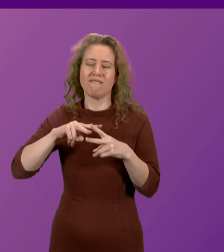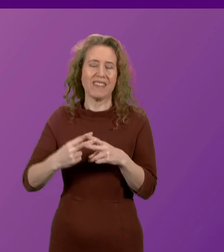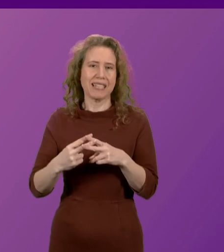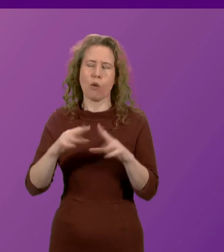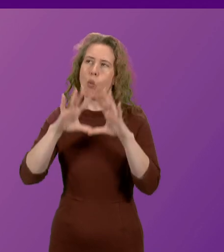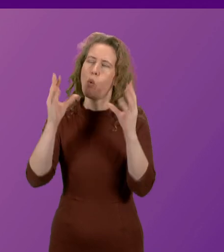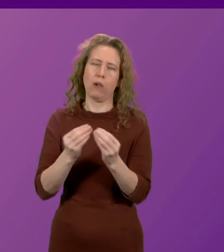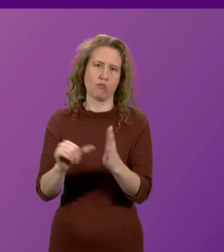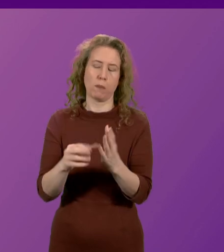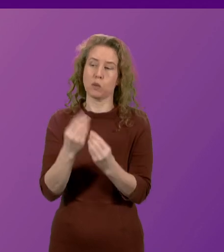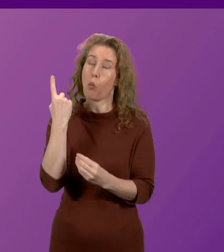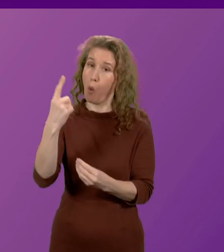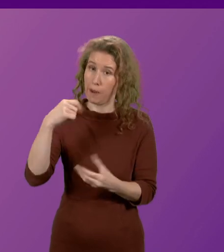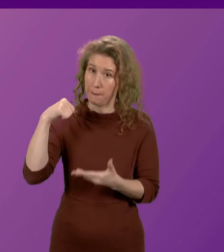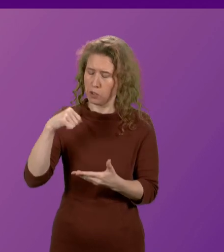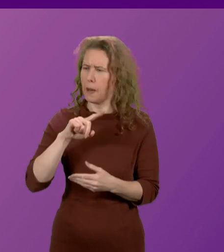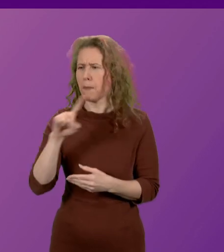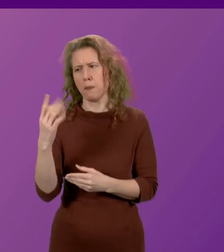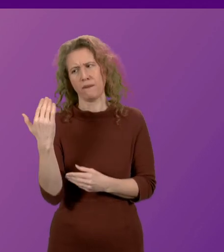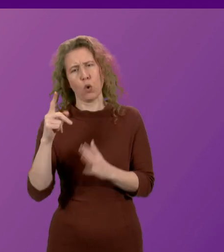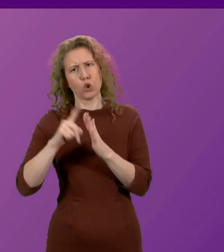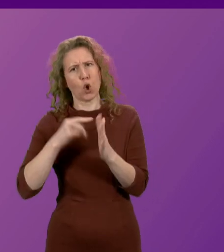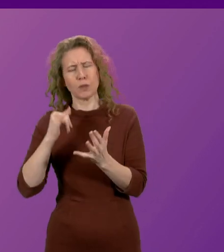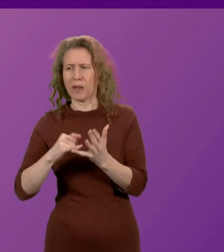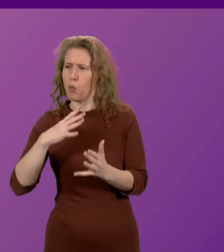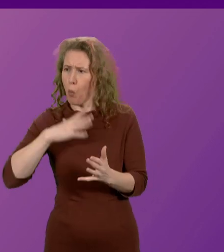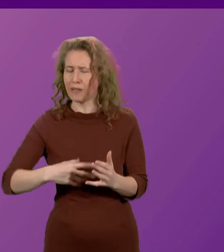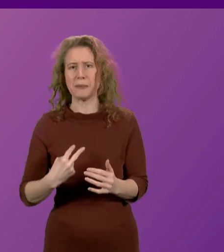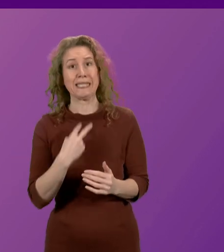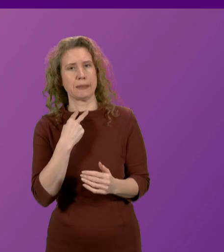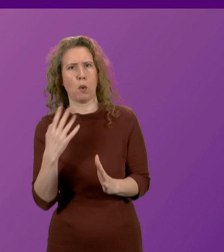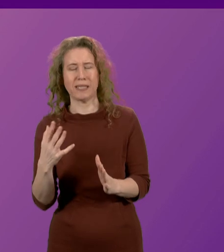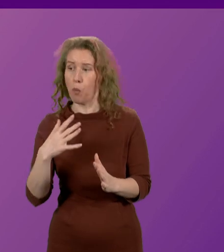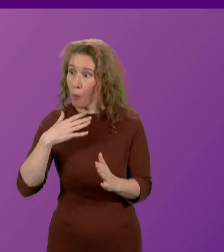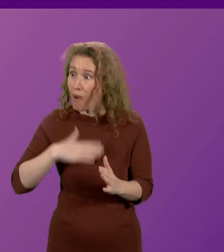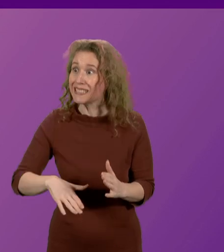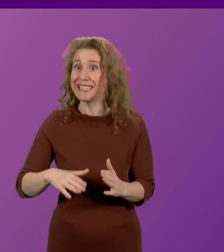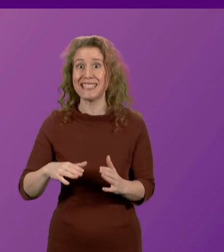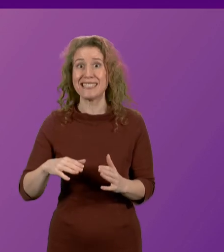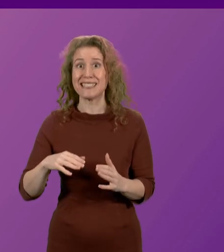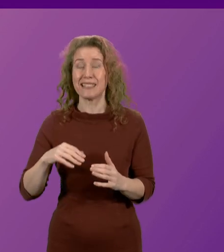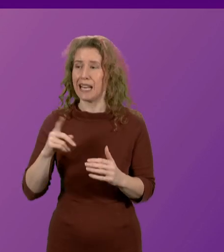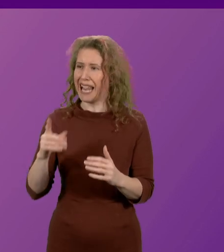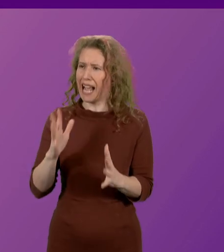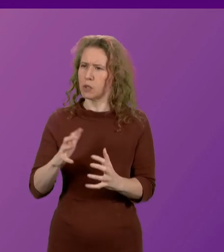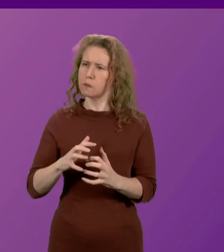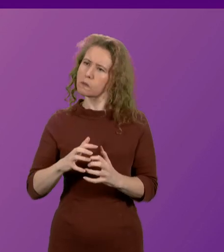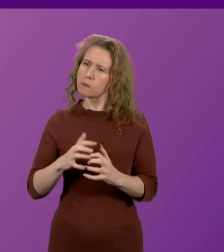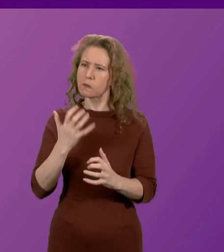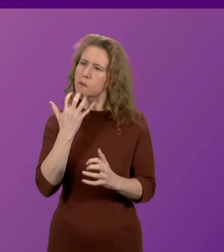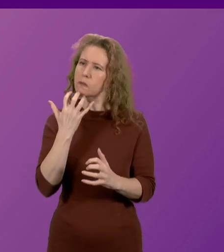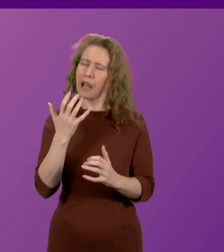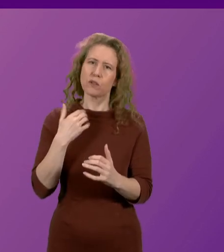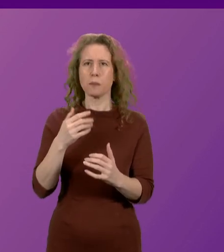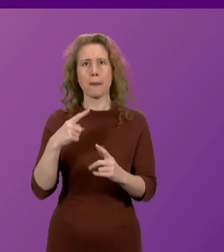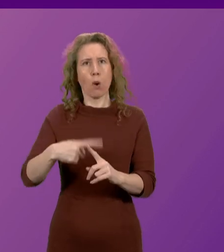budget. But John Swinney was desperate to be disappointed with this budget. And he saw through gritted teeth having to welcome the record